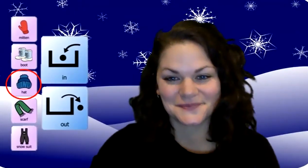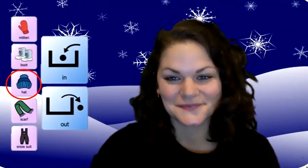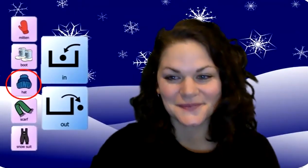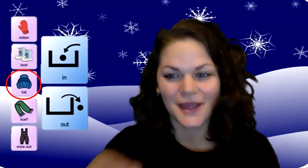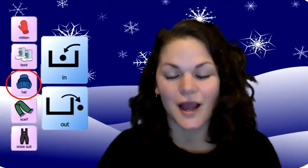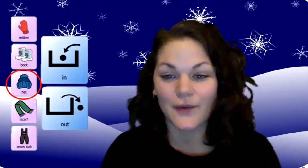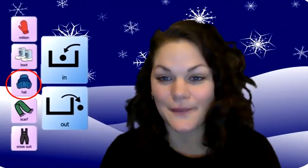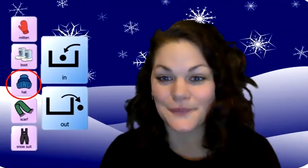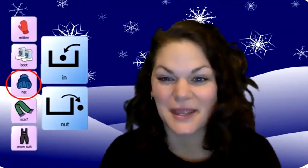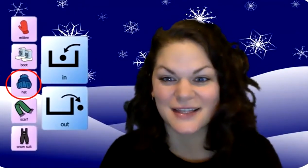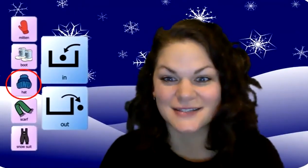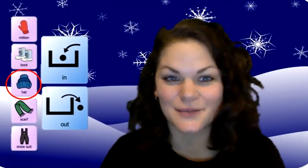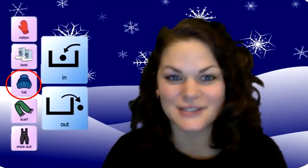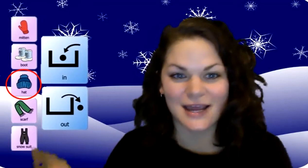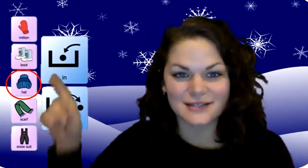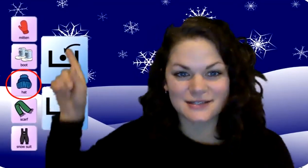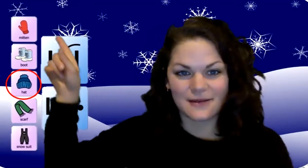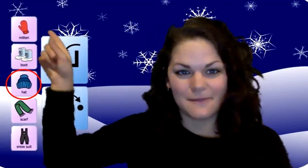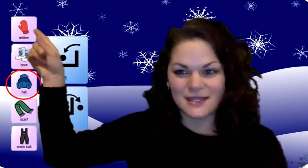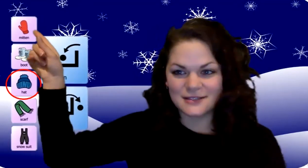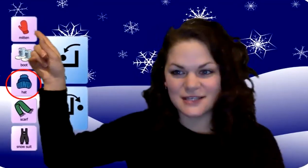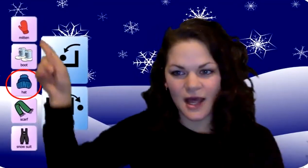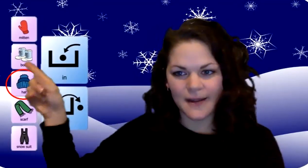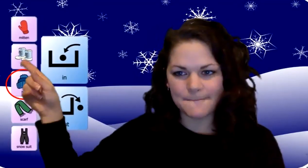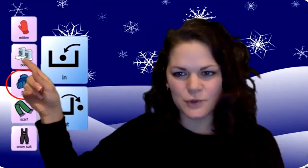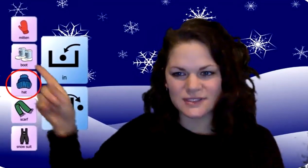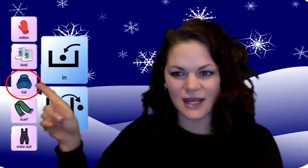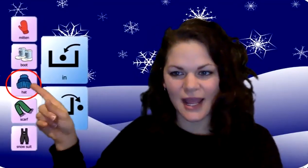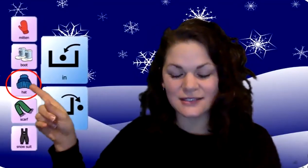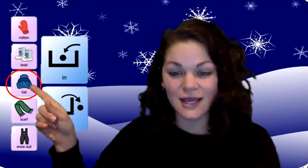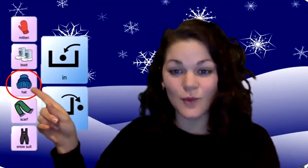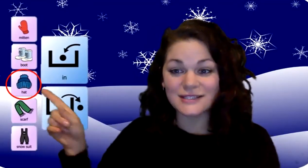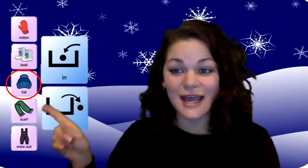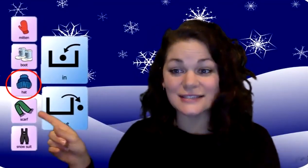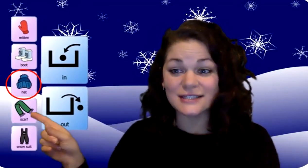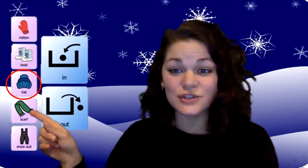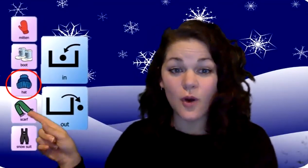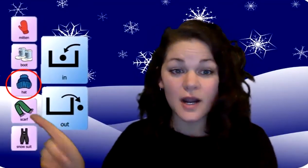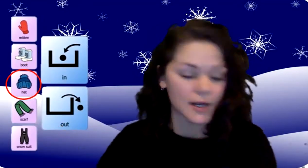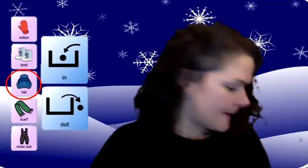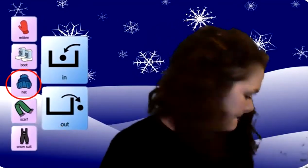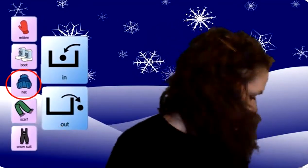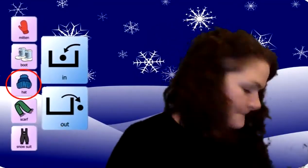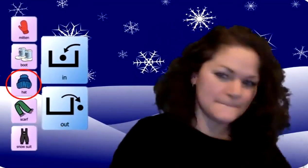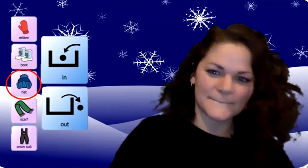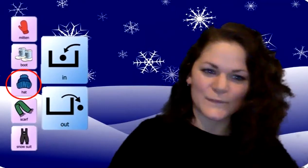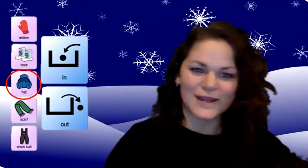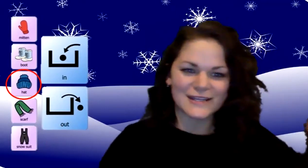All right. Let's see. What's next? Mittens done. Food's done. Hat done. What's next? It's your, hmm. What is